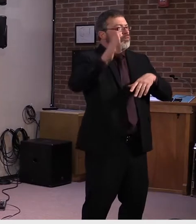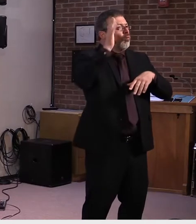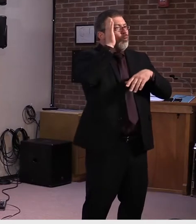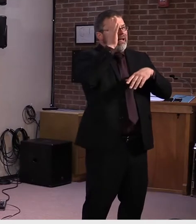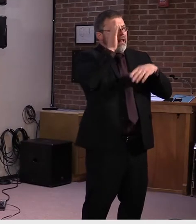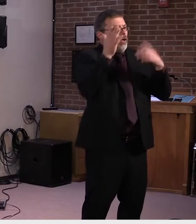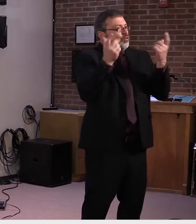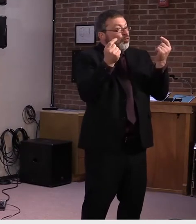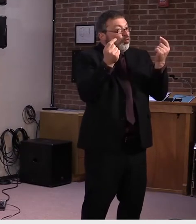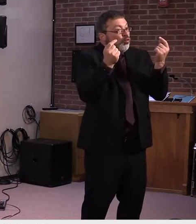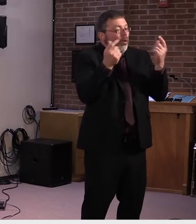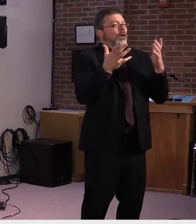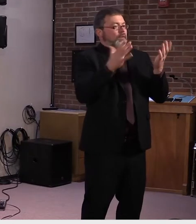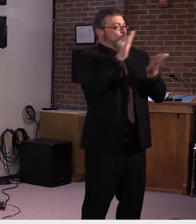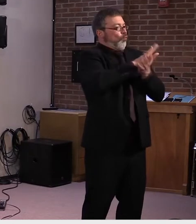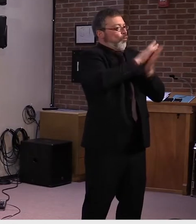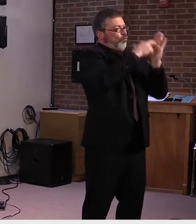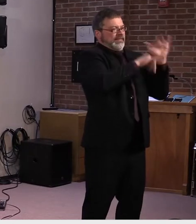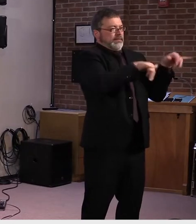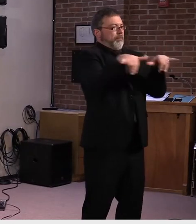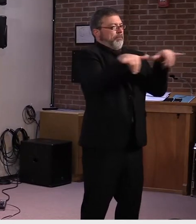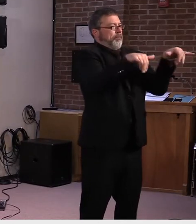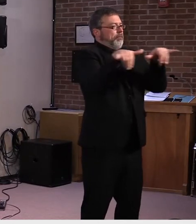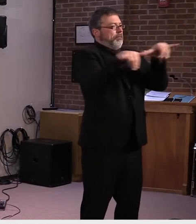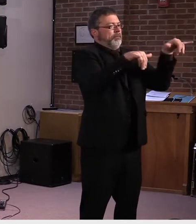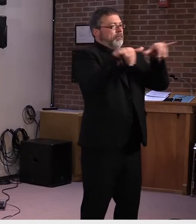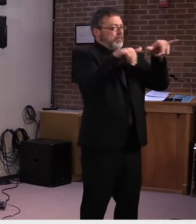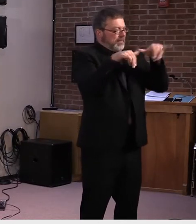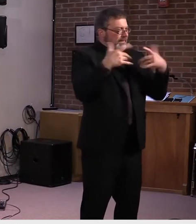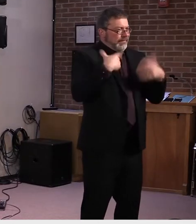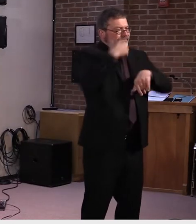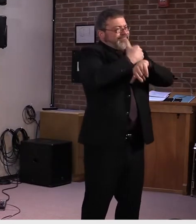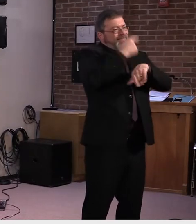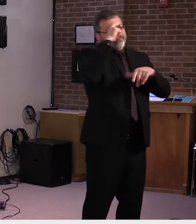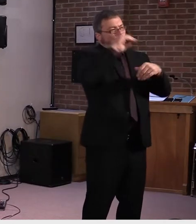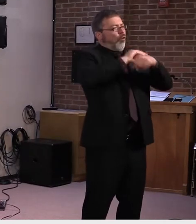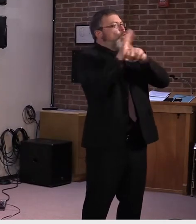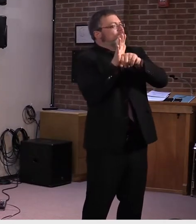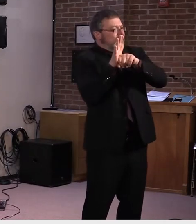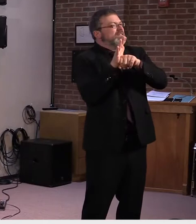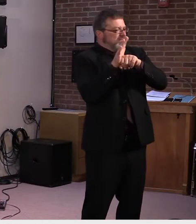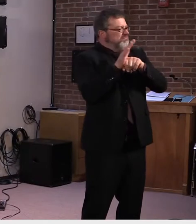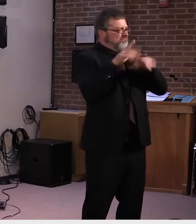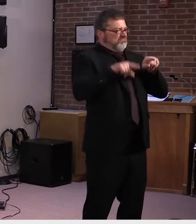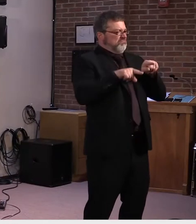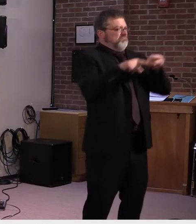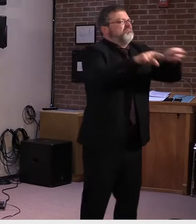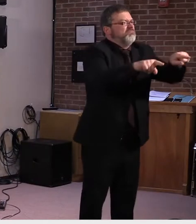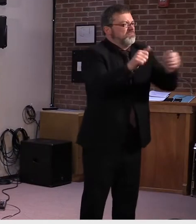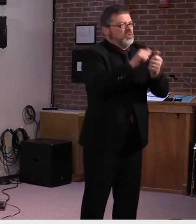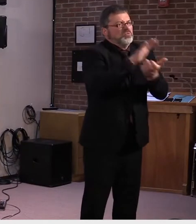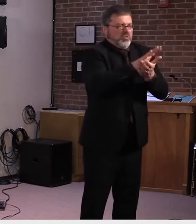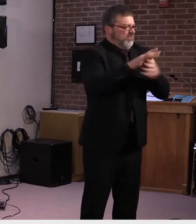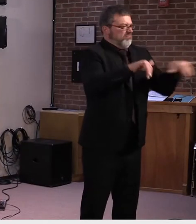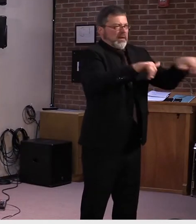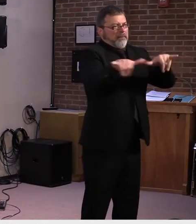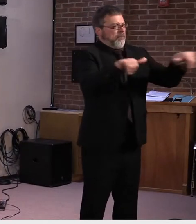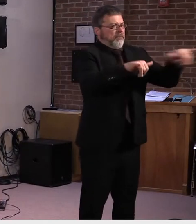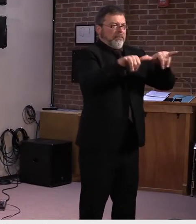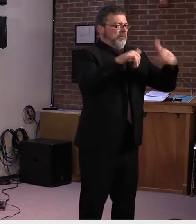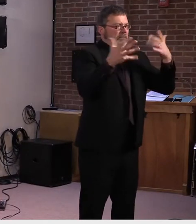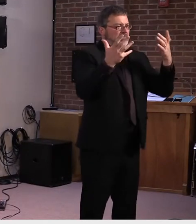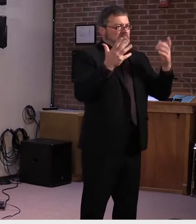need to meet both COVID health guidance as well as child care health and safety requirements, such as